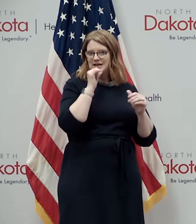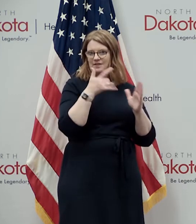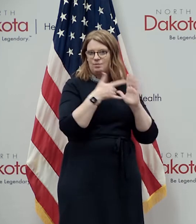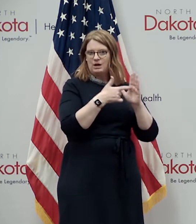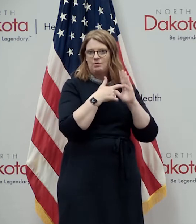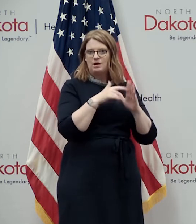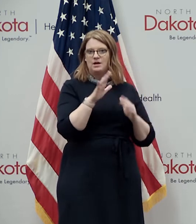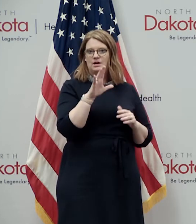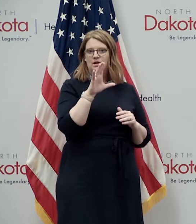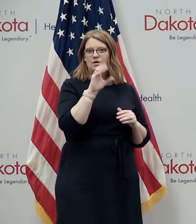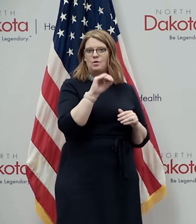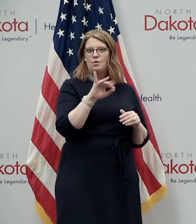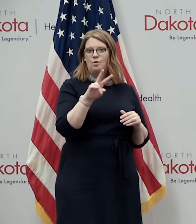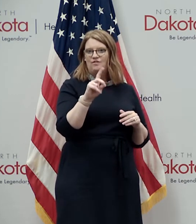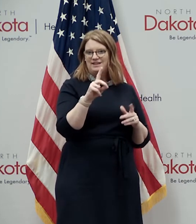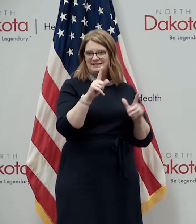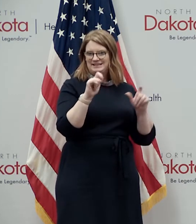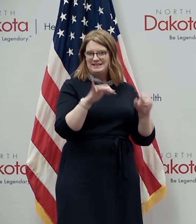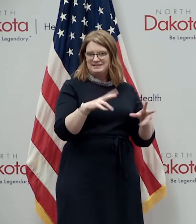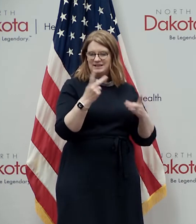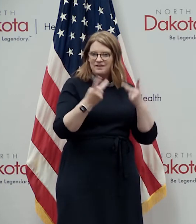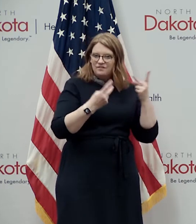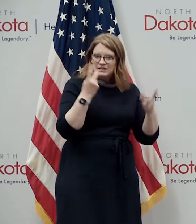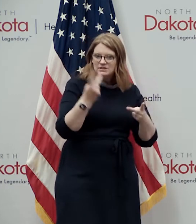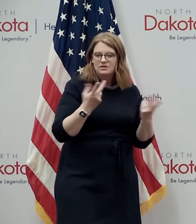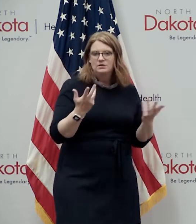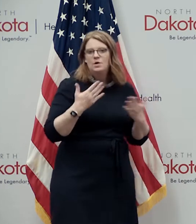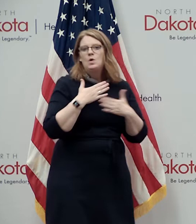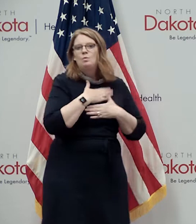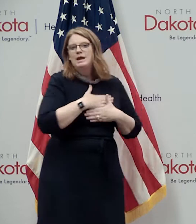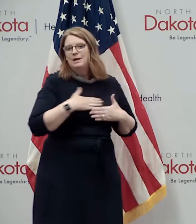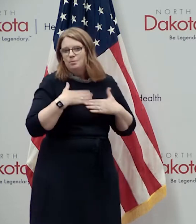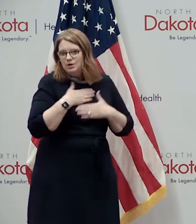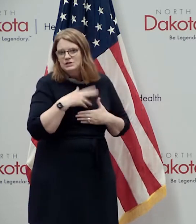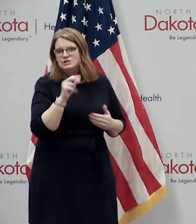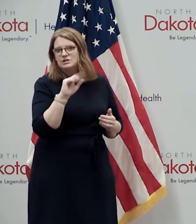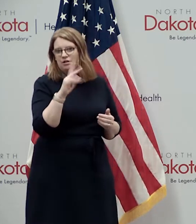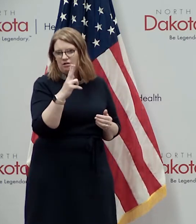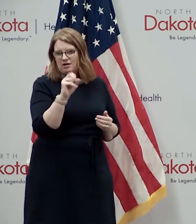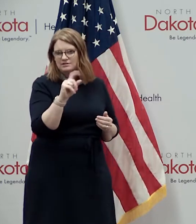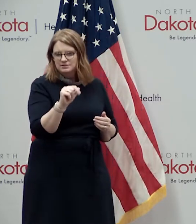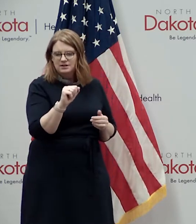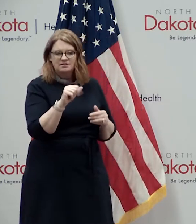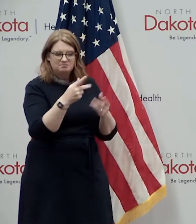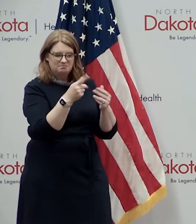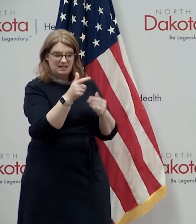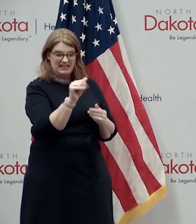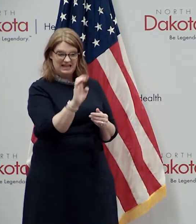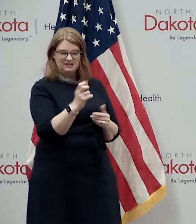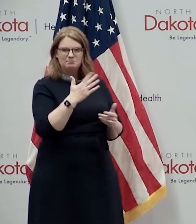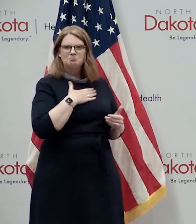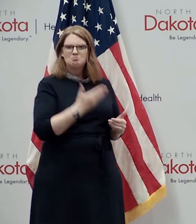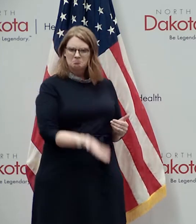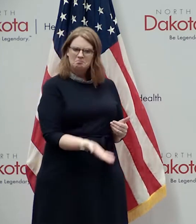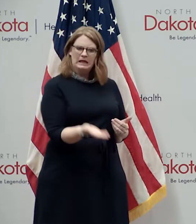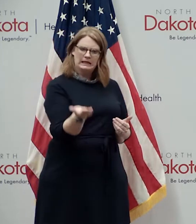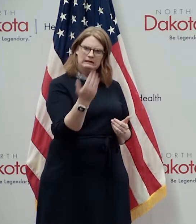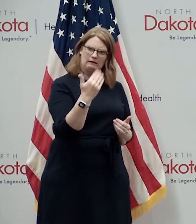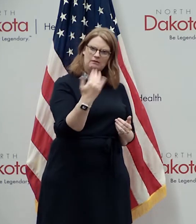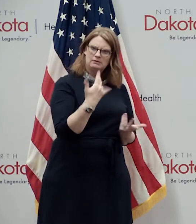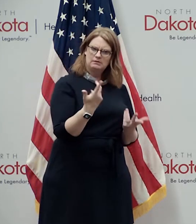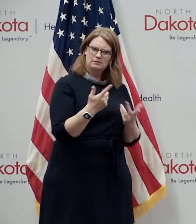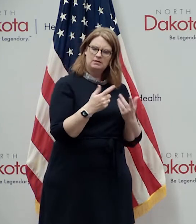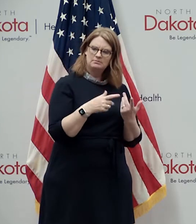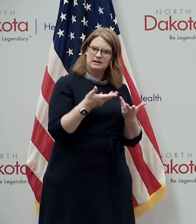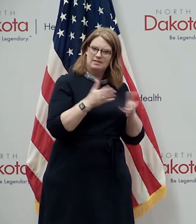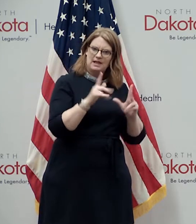covid testing of the visitor but again we appreciate augusta place being part of that pilot project because this could be one way where